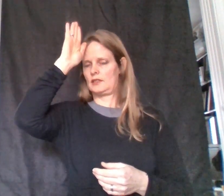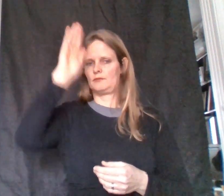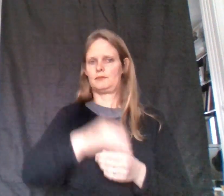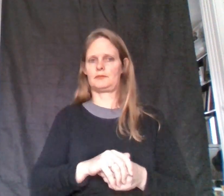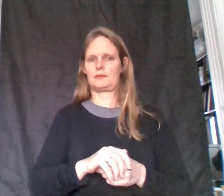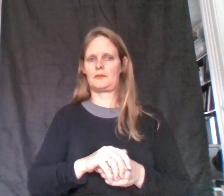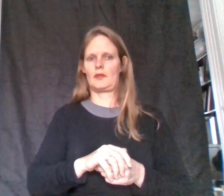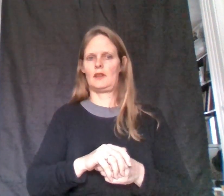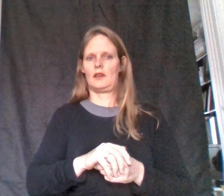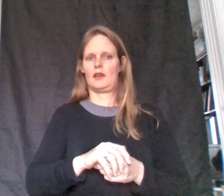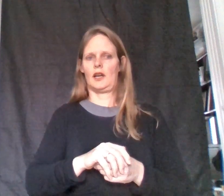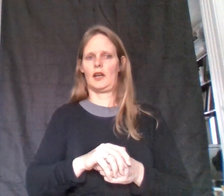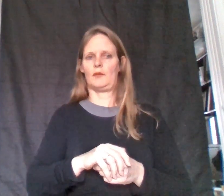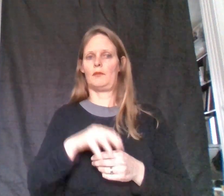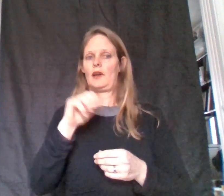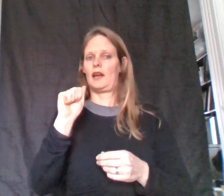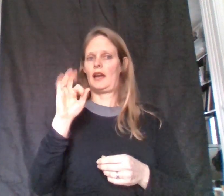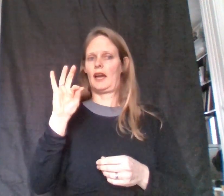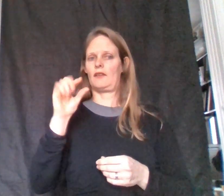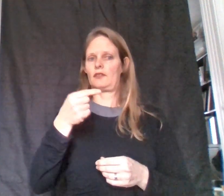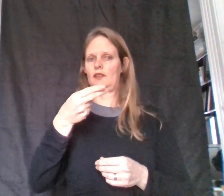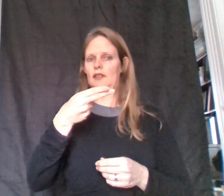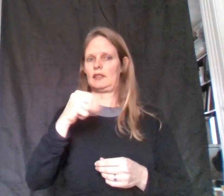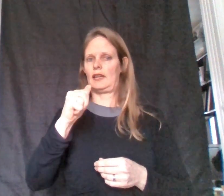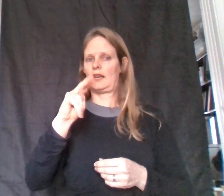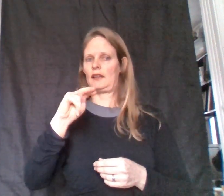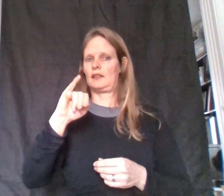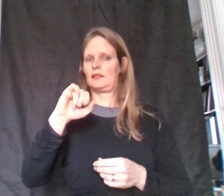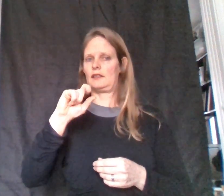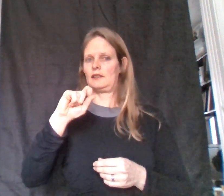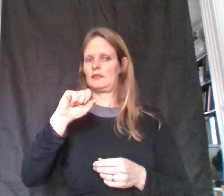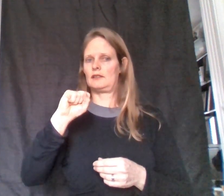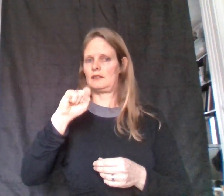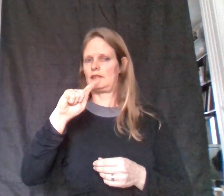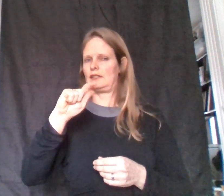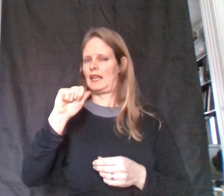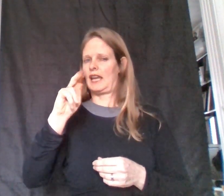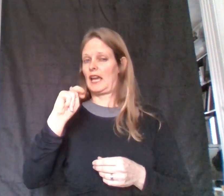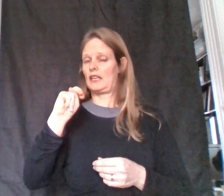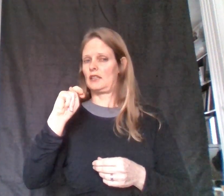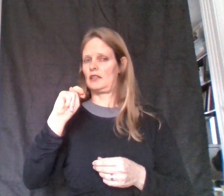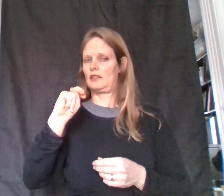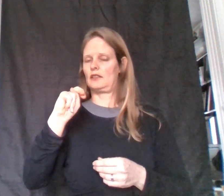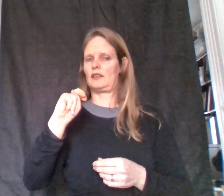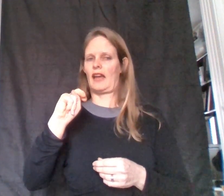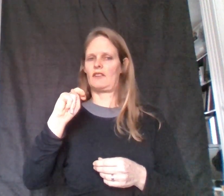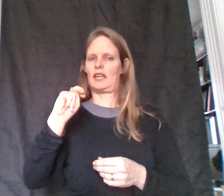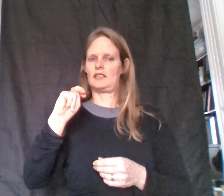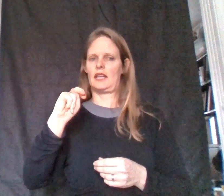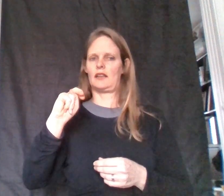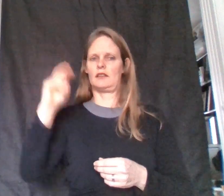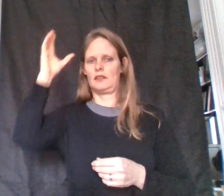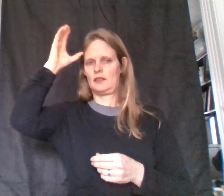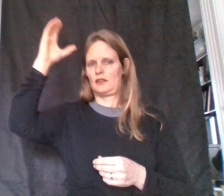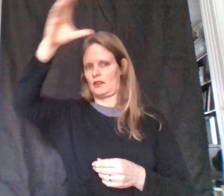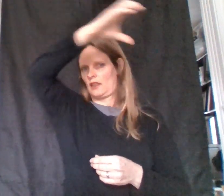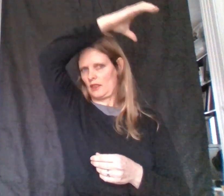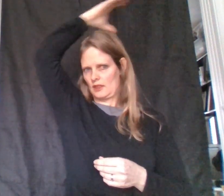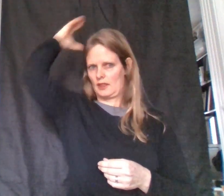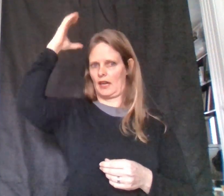Afghanistan, that